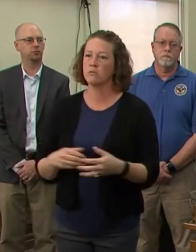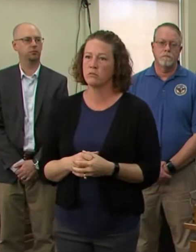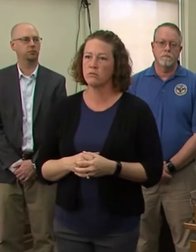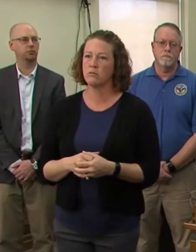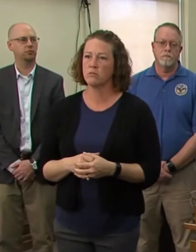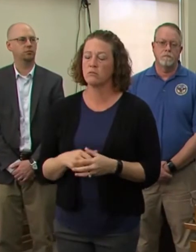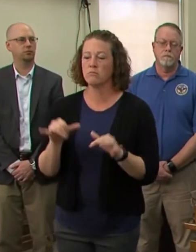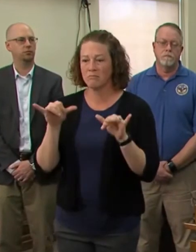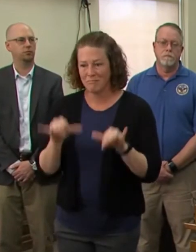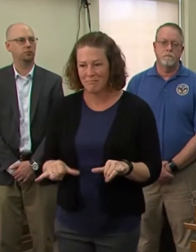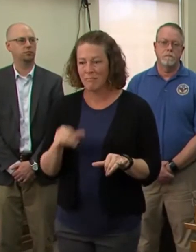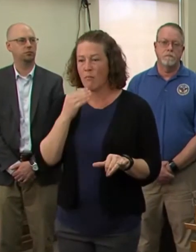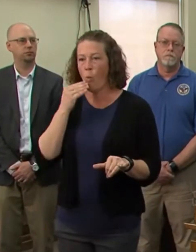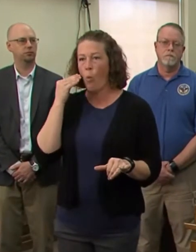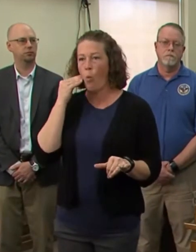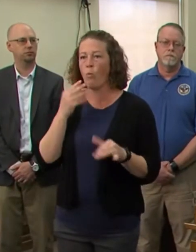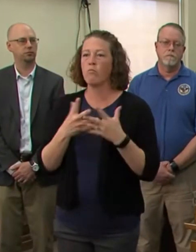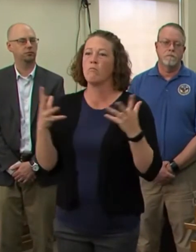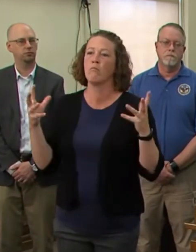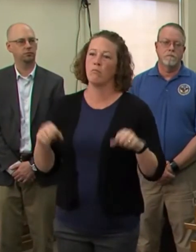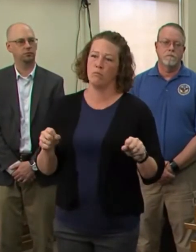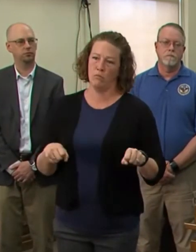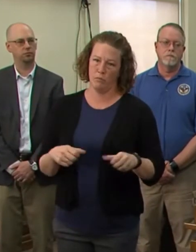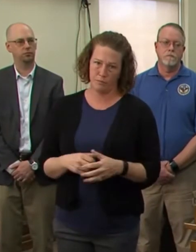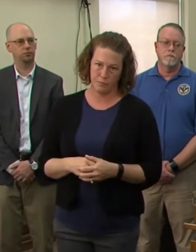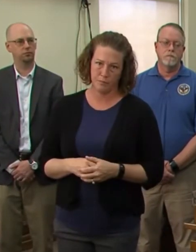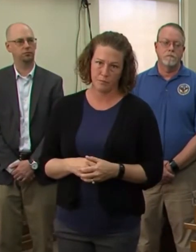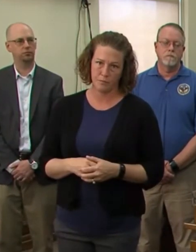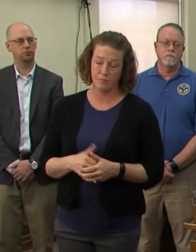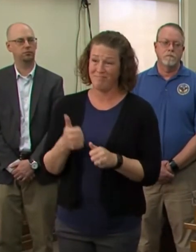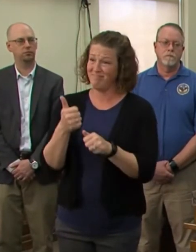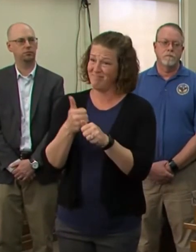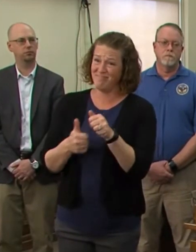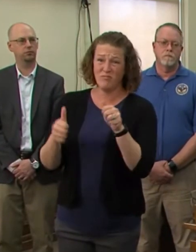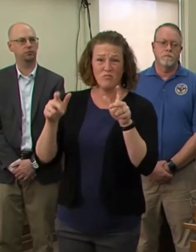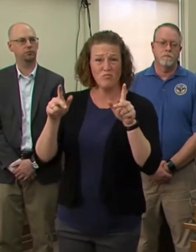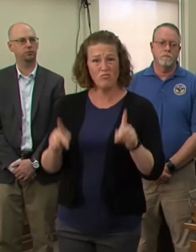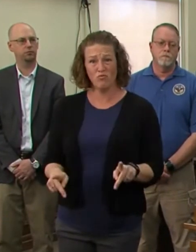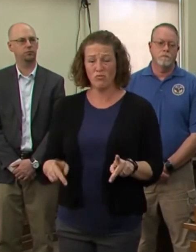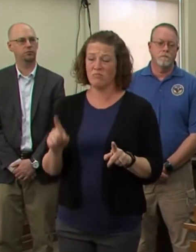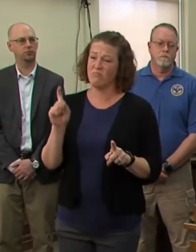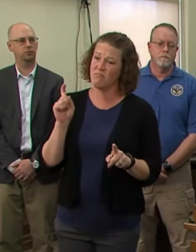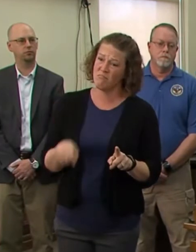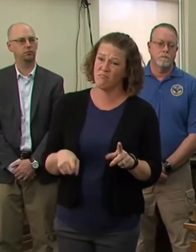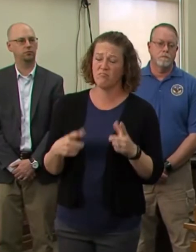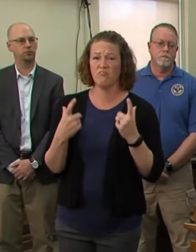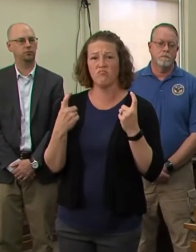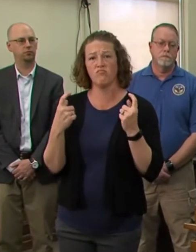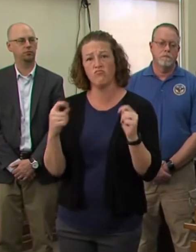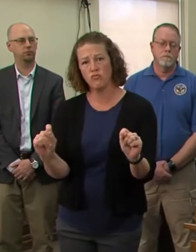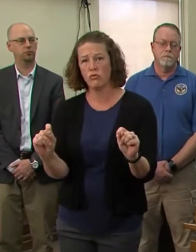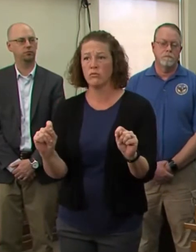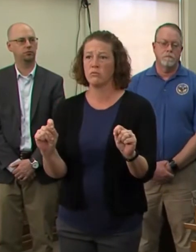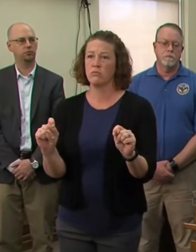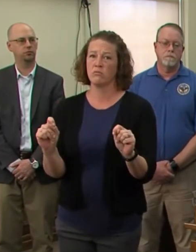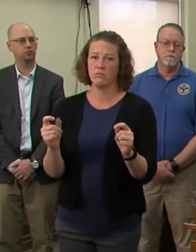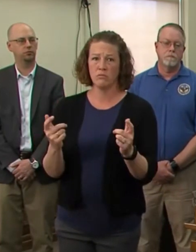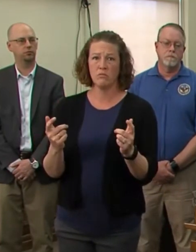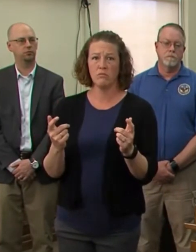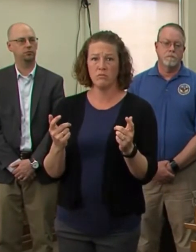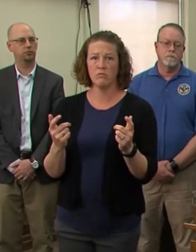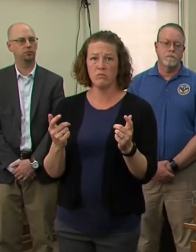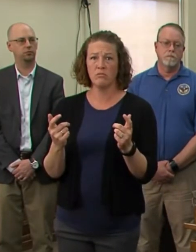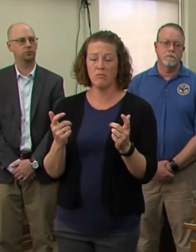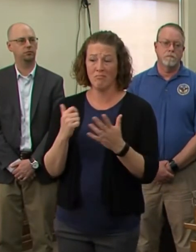It will take every single one of us making every sacrifice that we can to reduce the spread of this virus and free up our